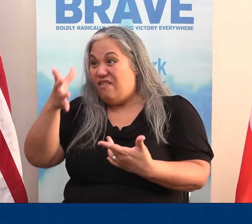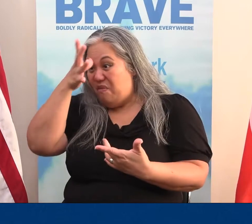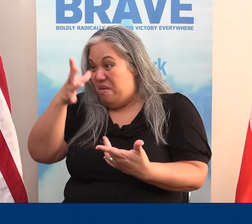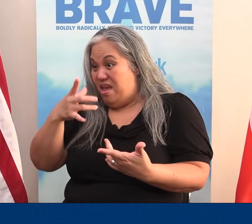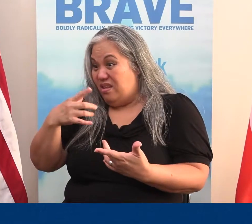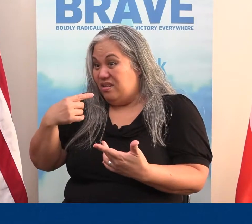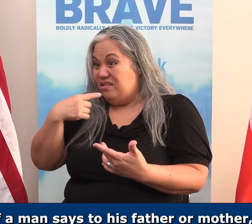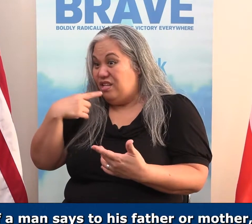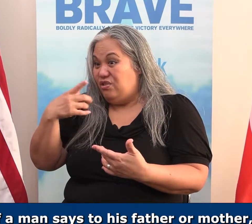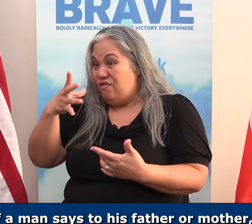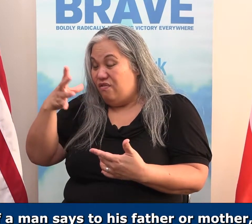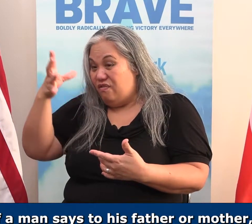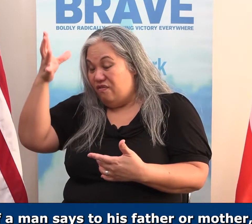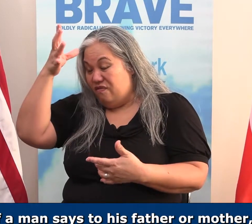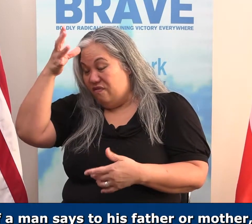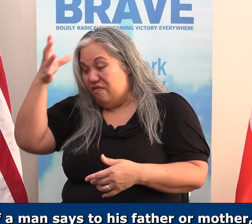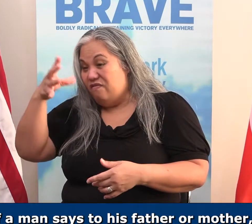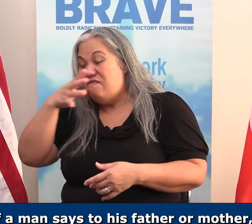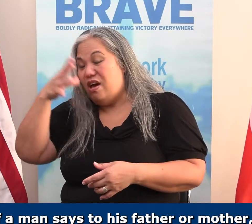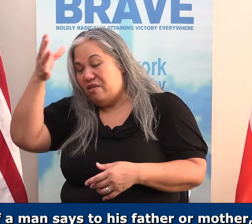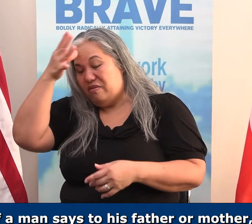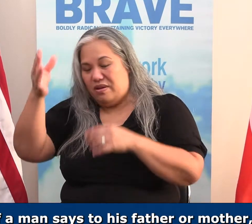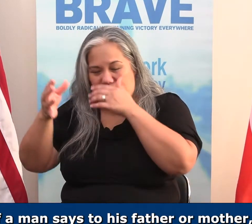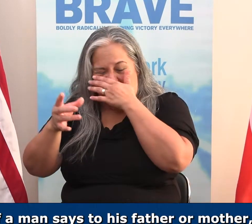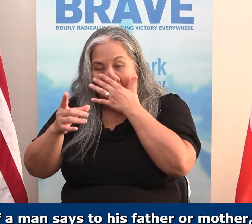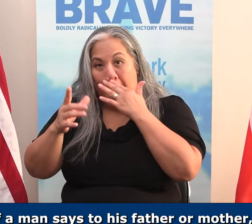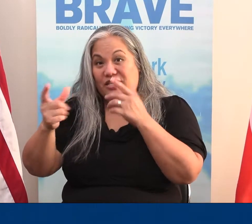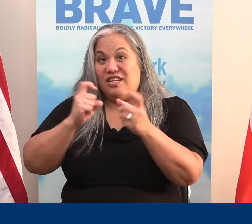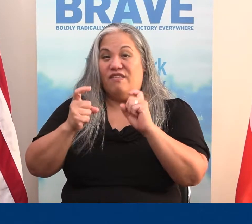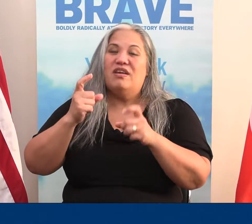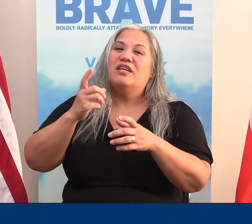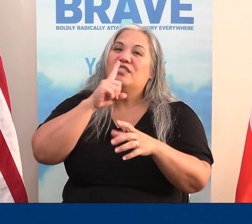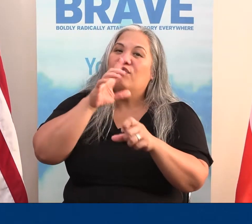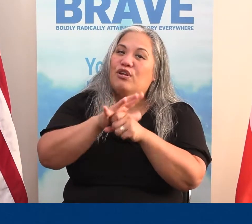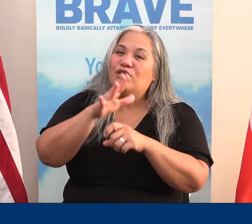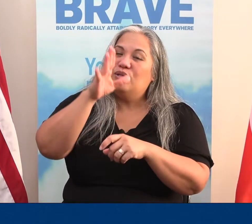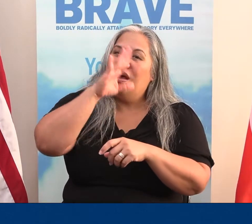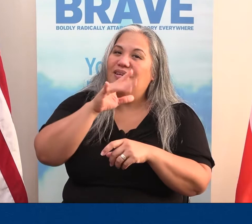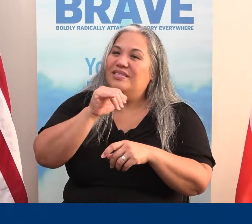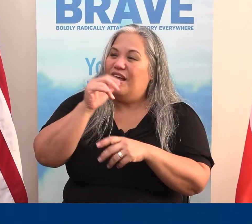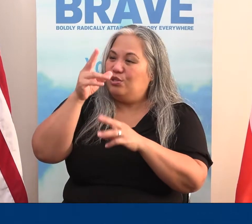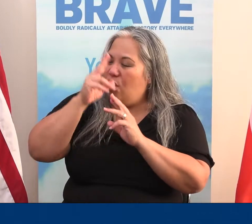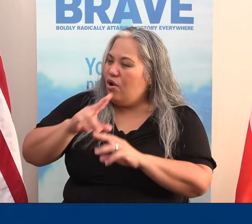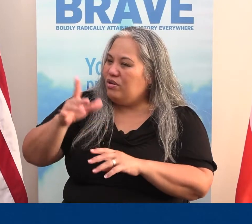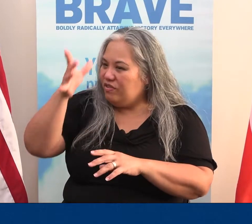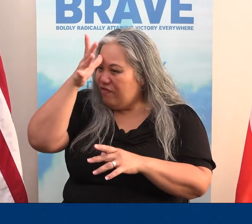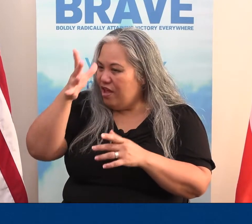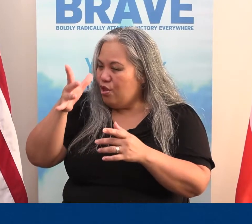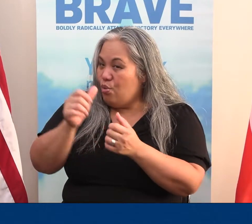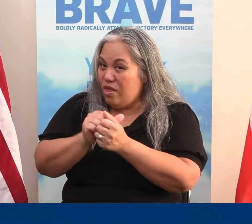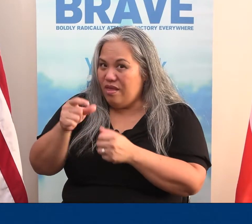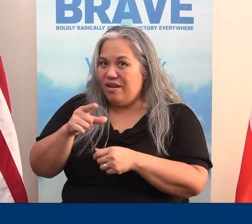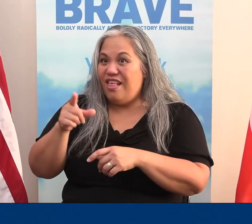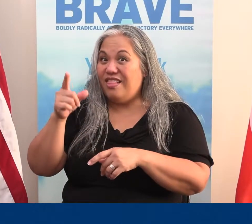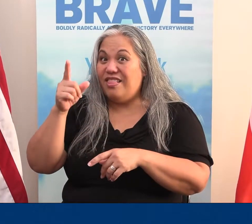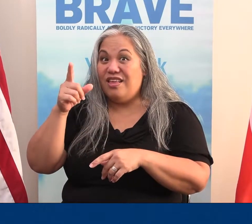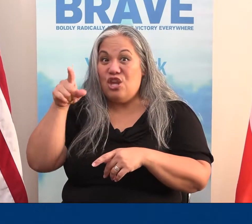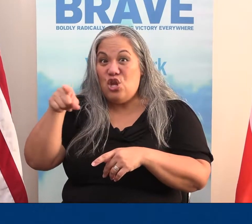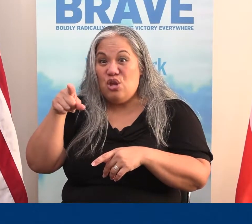But you say, if a man says to his father and mother, Whatever help you might otherwise receive from me is a gift to go to God, he is not to honor his father with it.